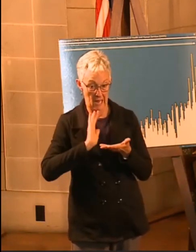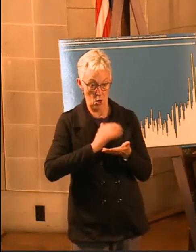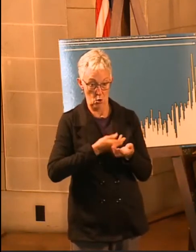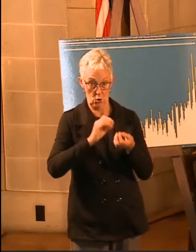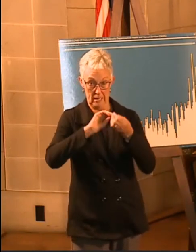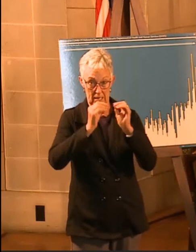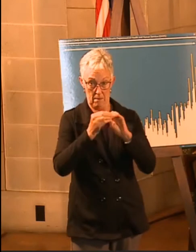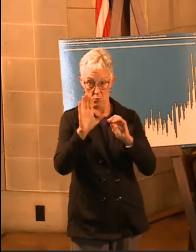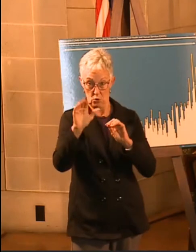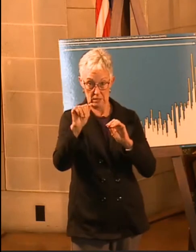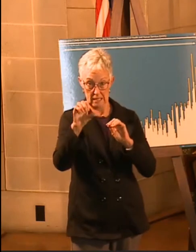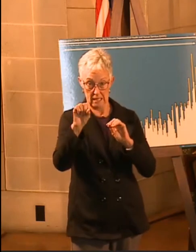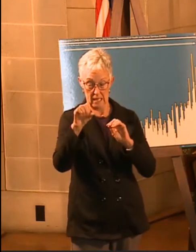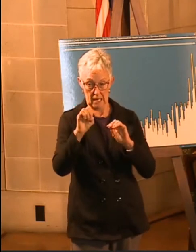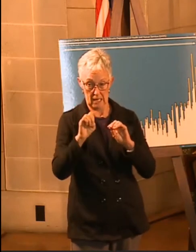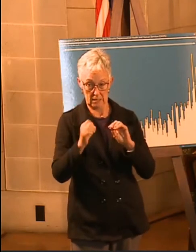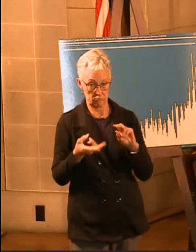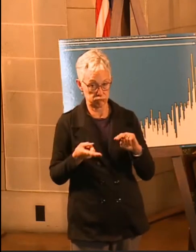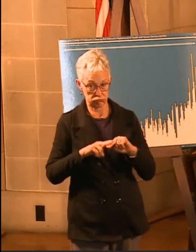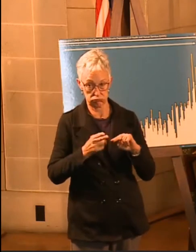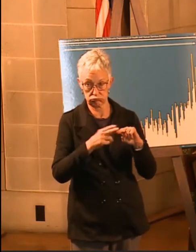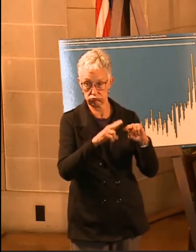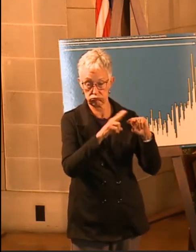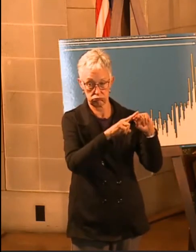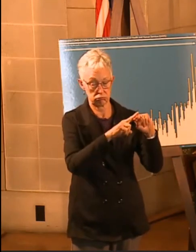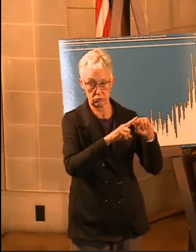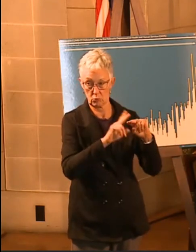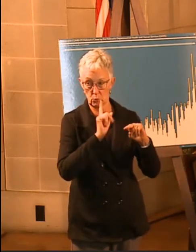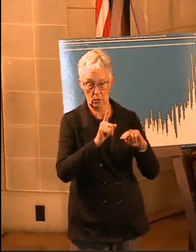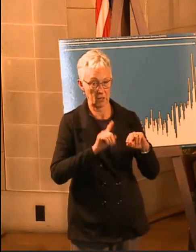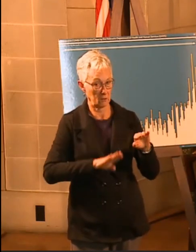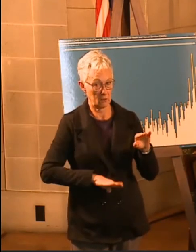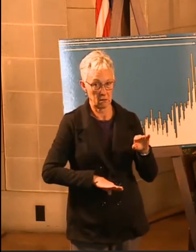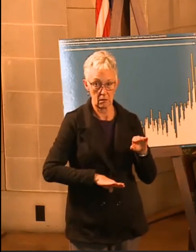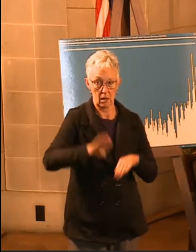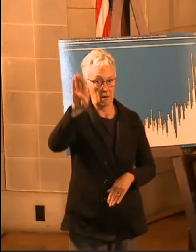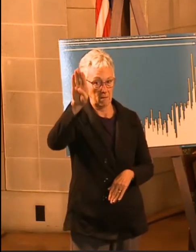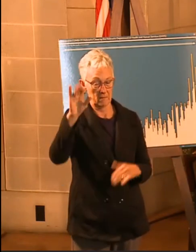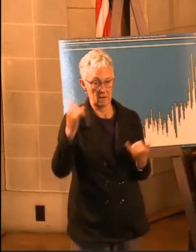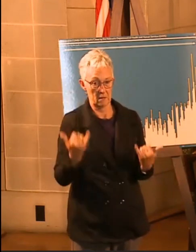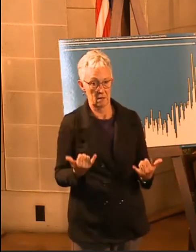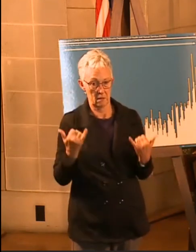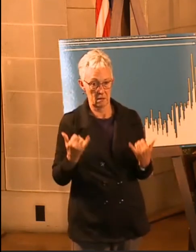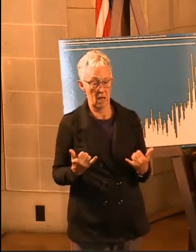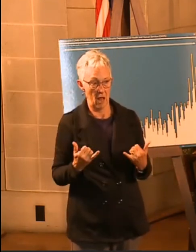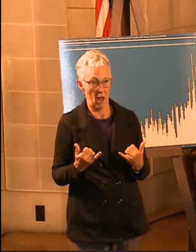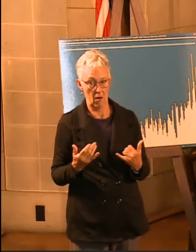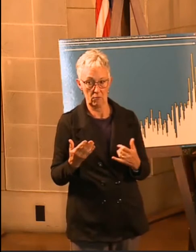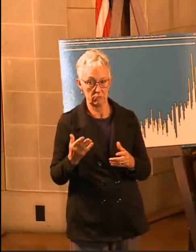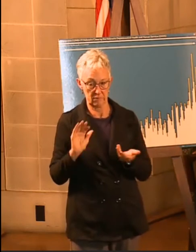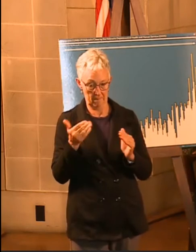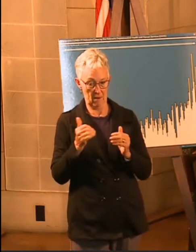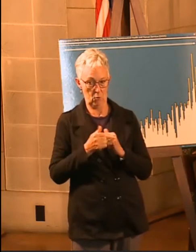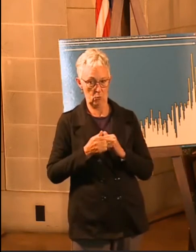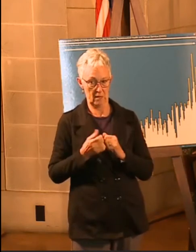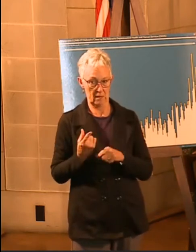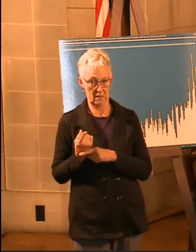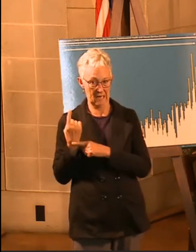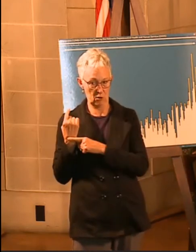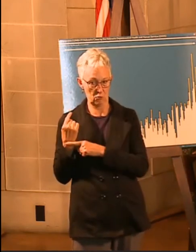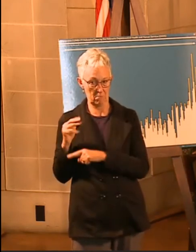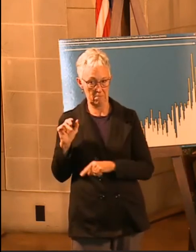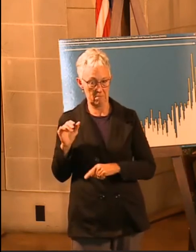our communities which are in great excess of where we were at our previous peak in May. And,